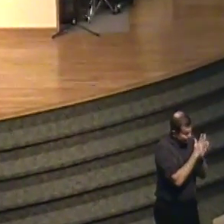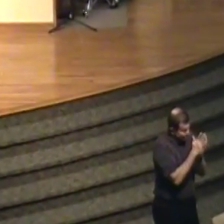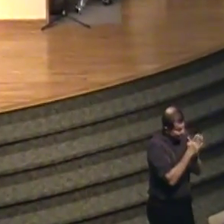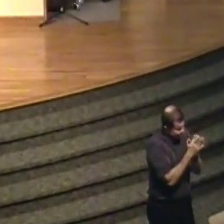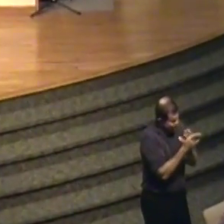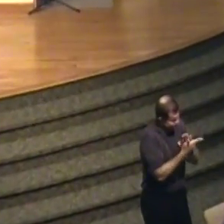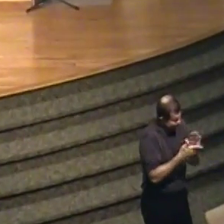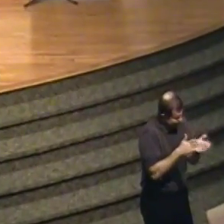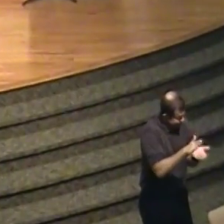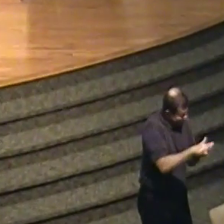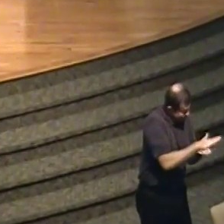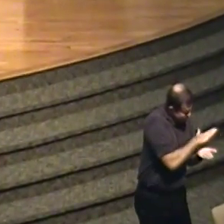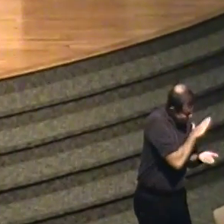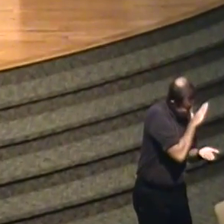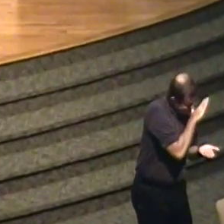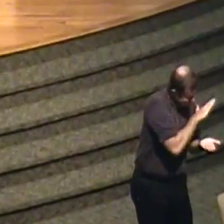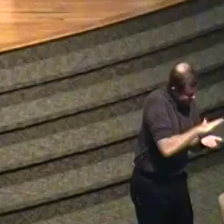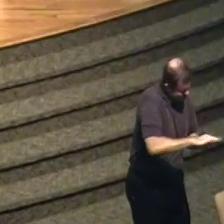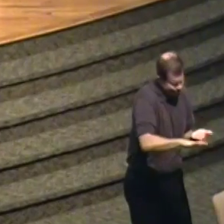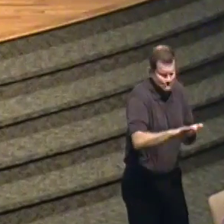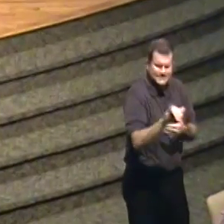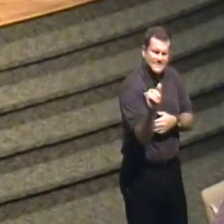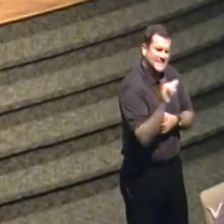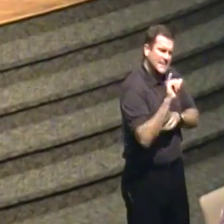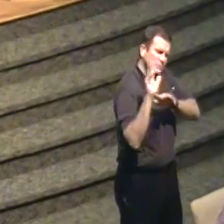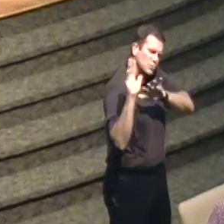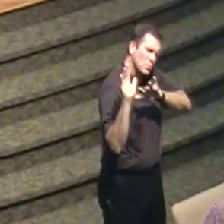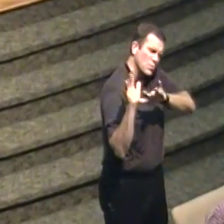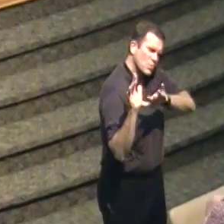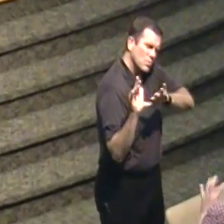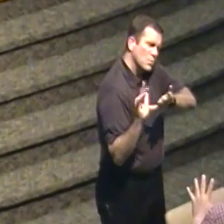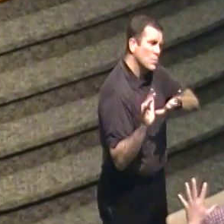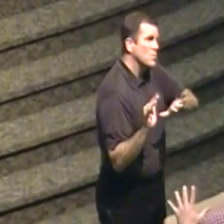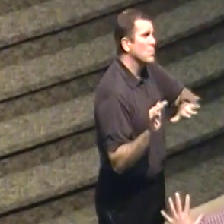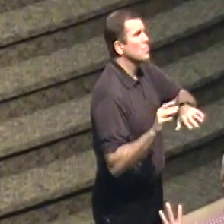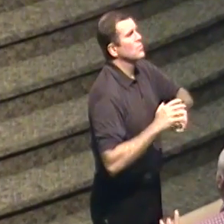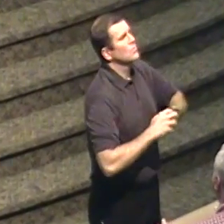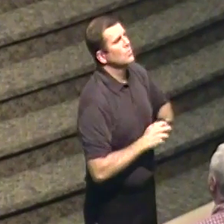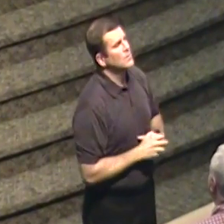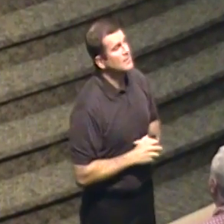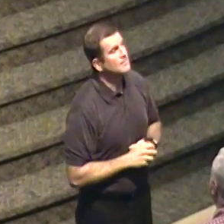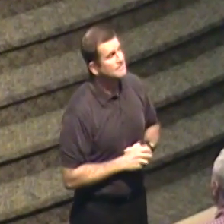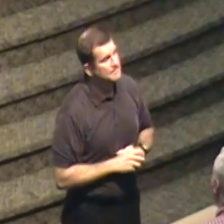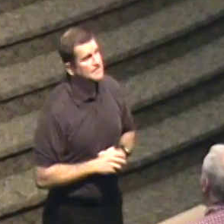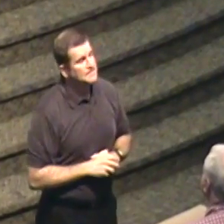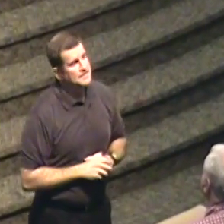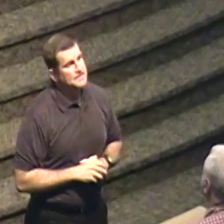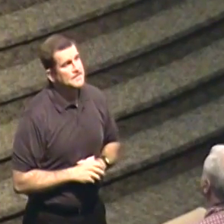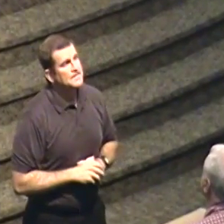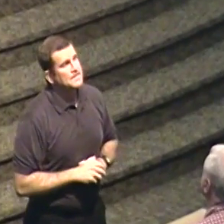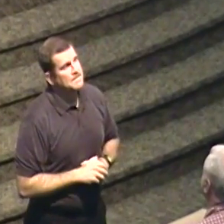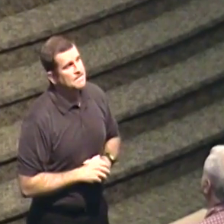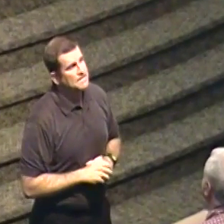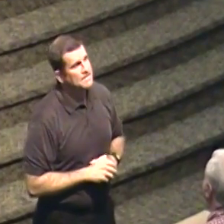white as gold. Sing it up. Oh, cross. Sing it this way.